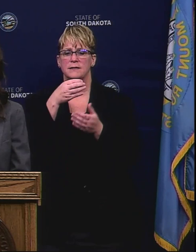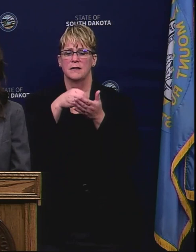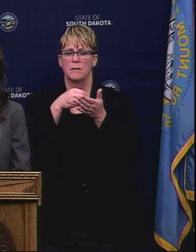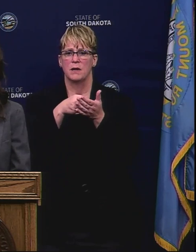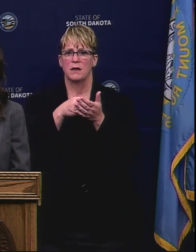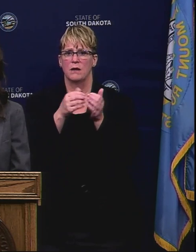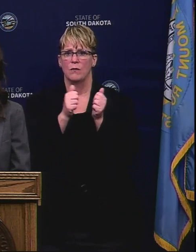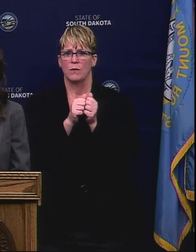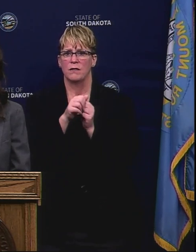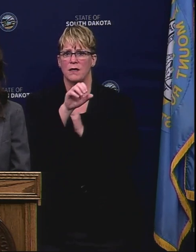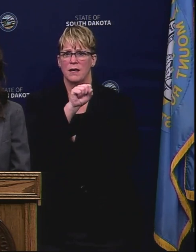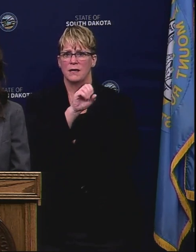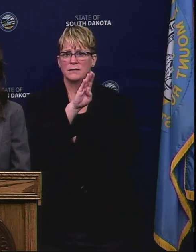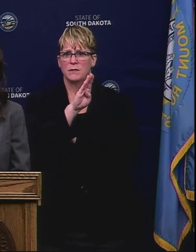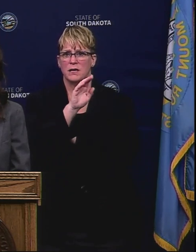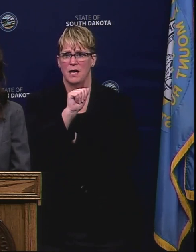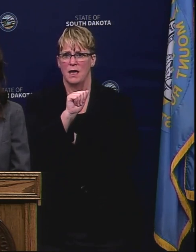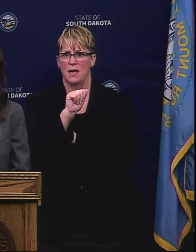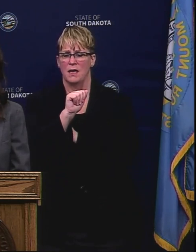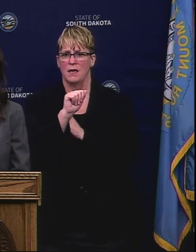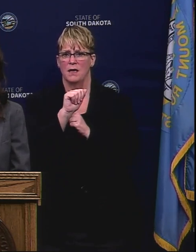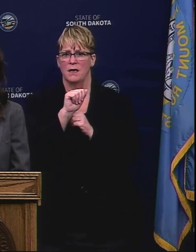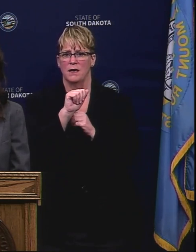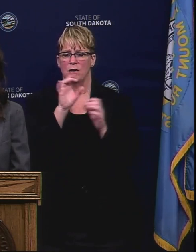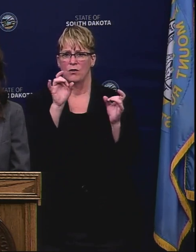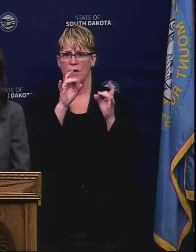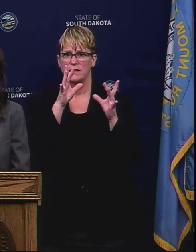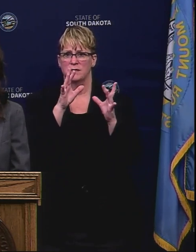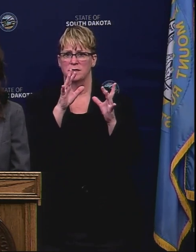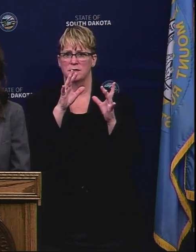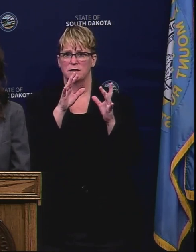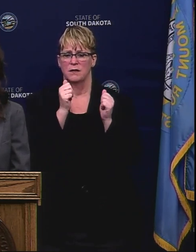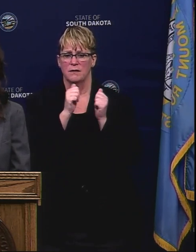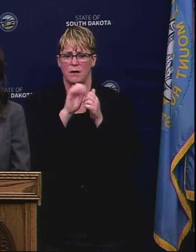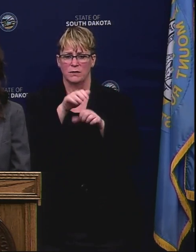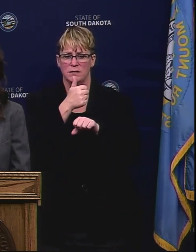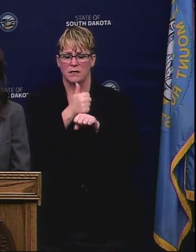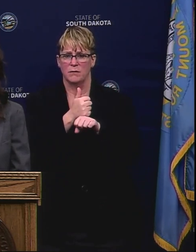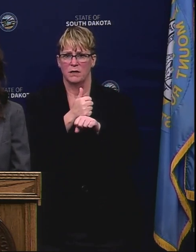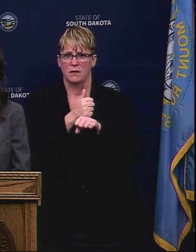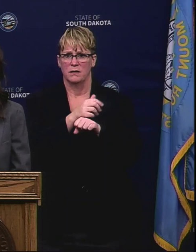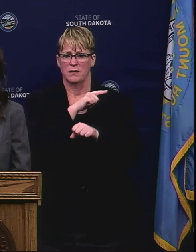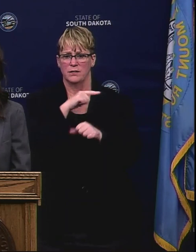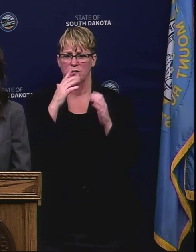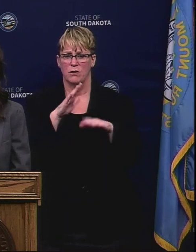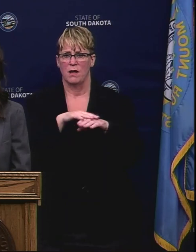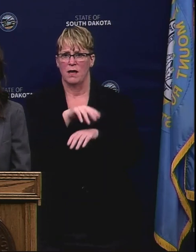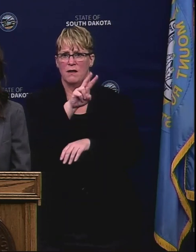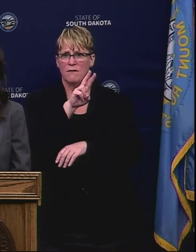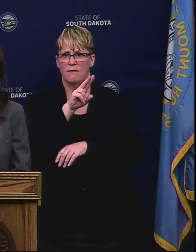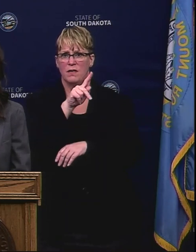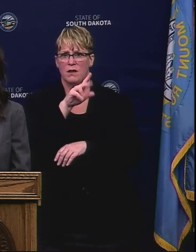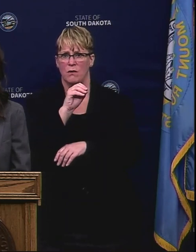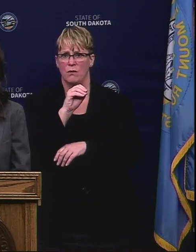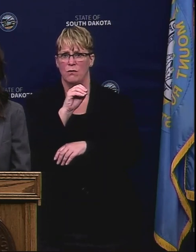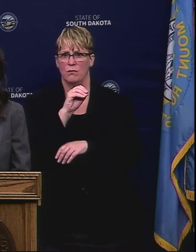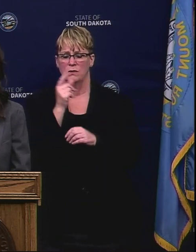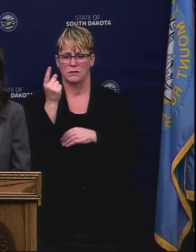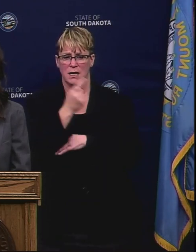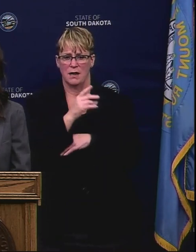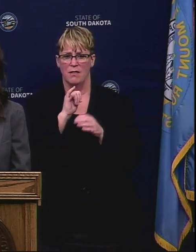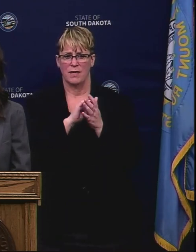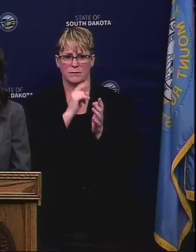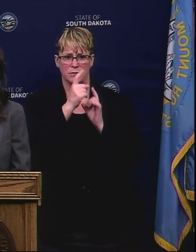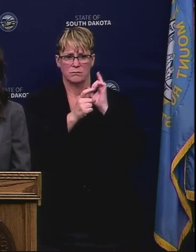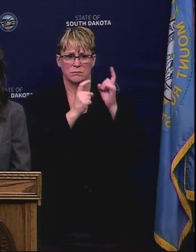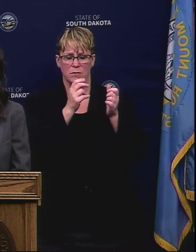put into the Small Business Crisis Relief Fund that was set up by the legislature on veto day has been allocated out